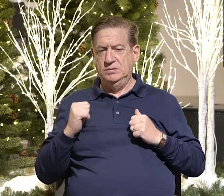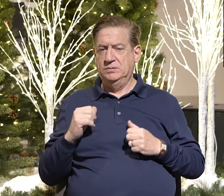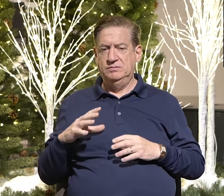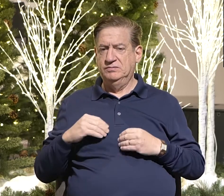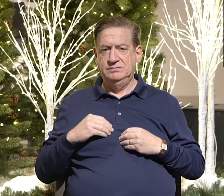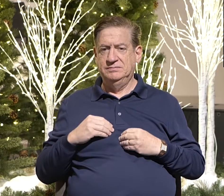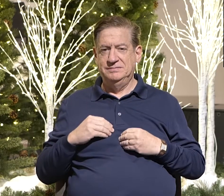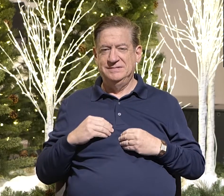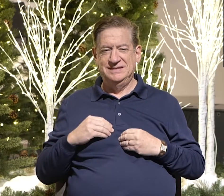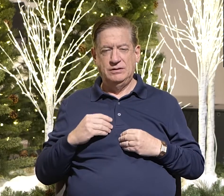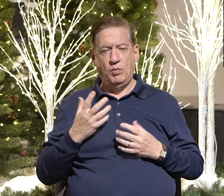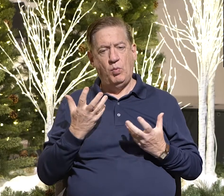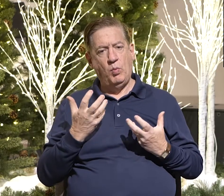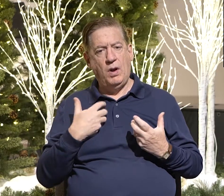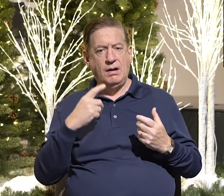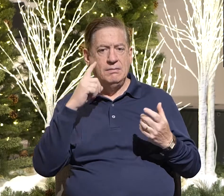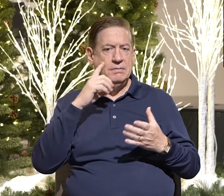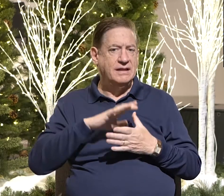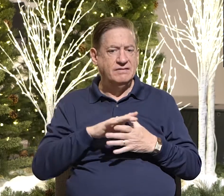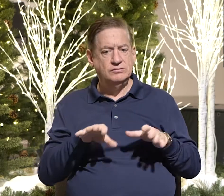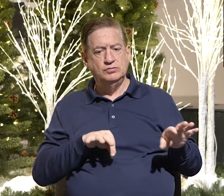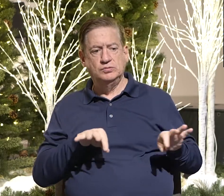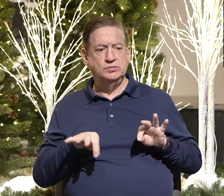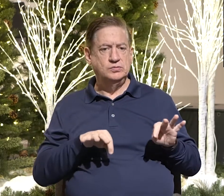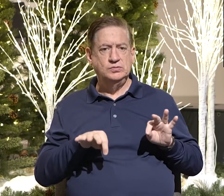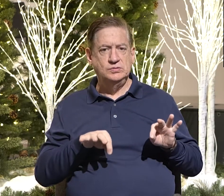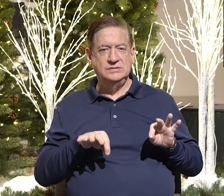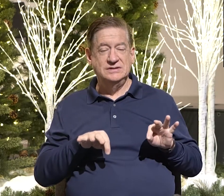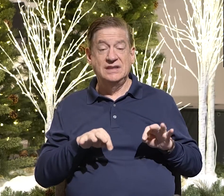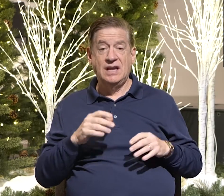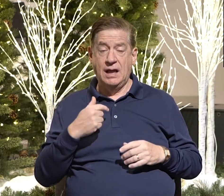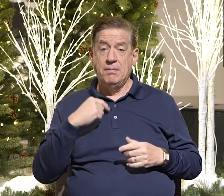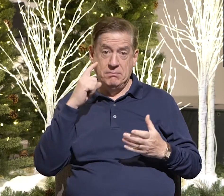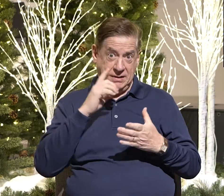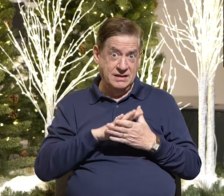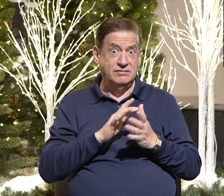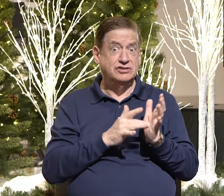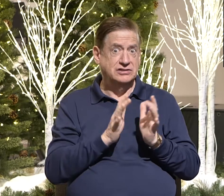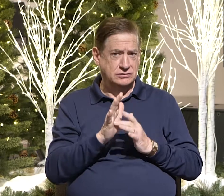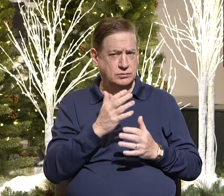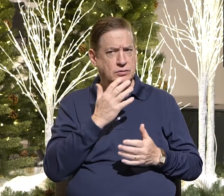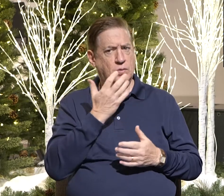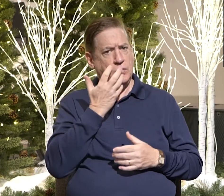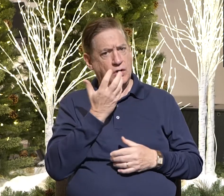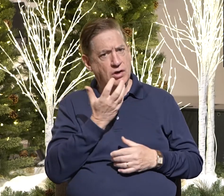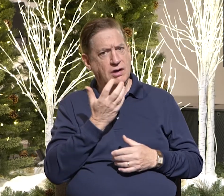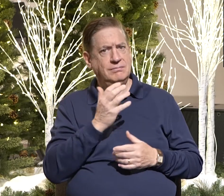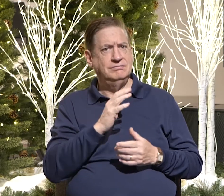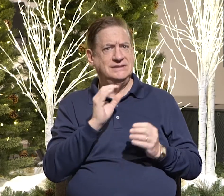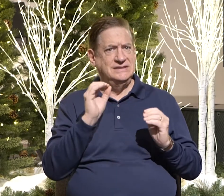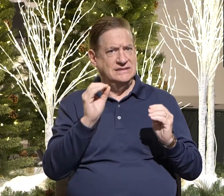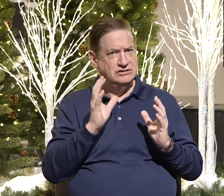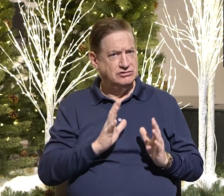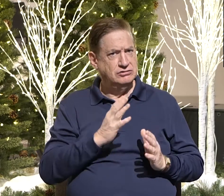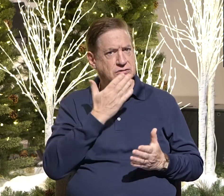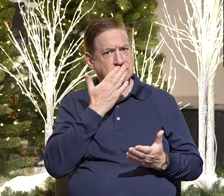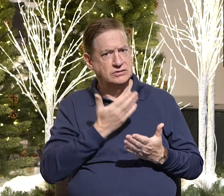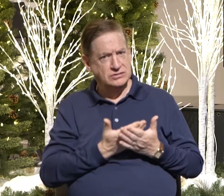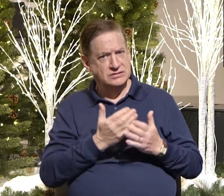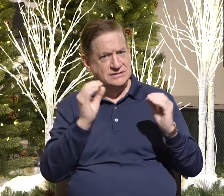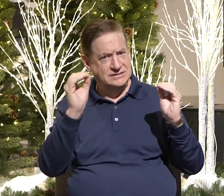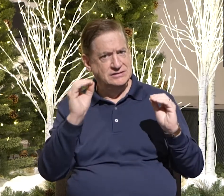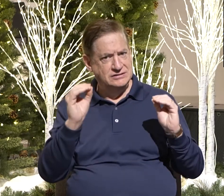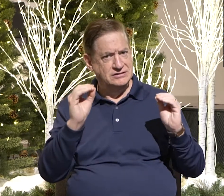Say, I believe in Jesus. He was a good and moral teacher. And, you know, the things he talked about was a good way to live.